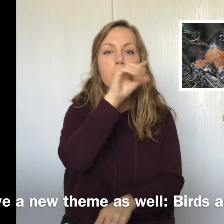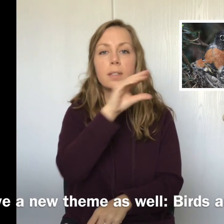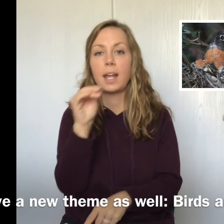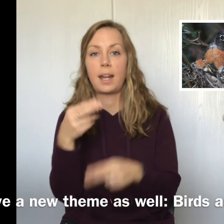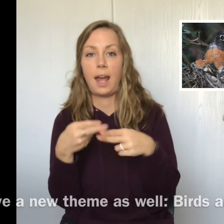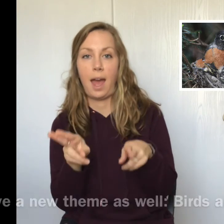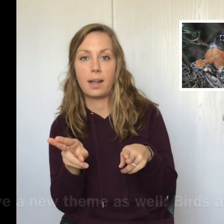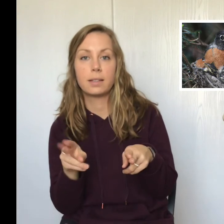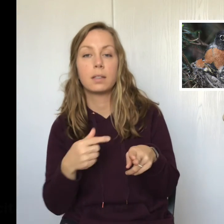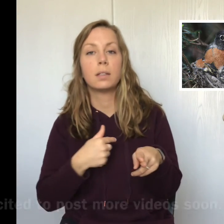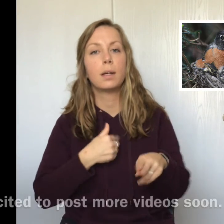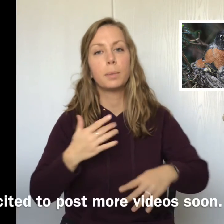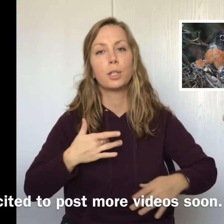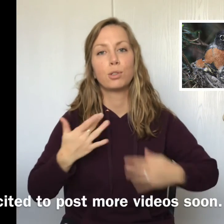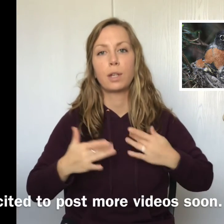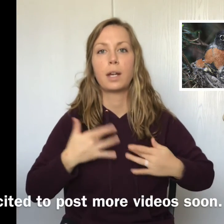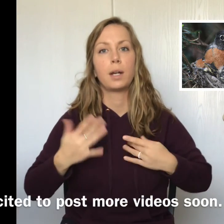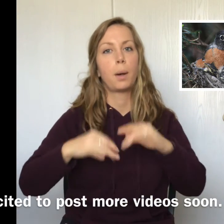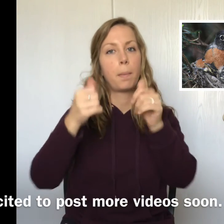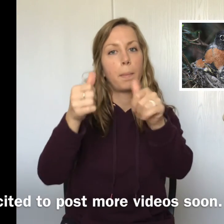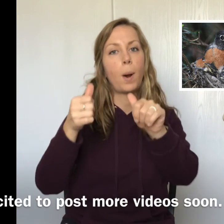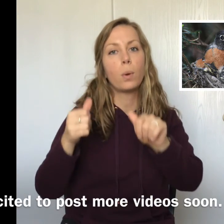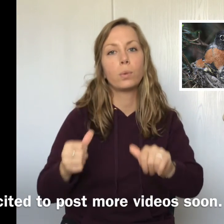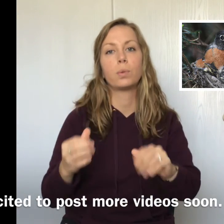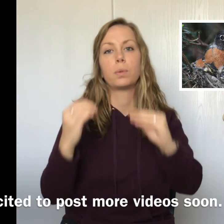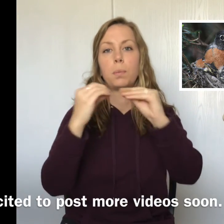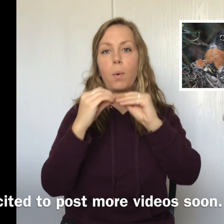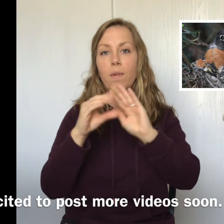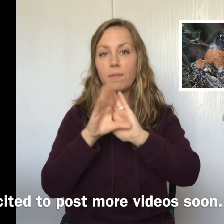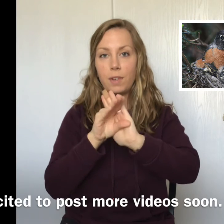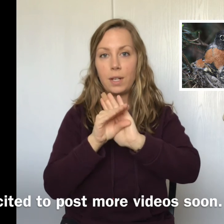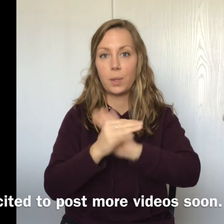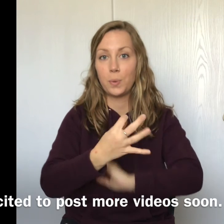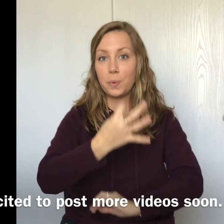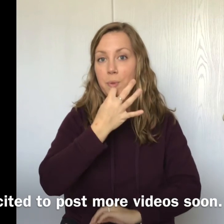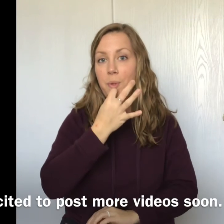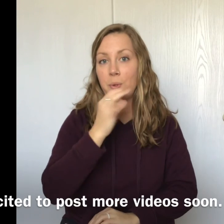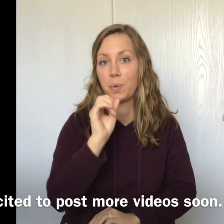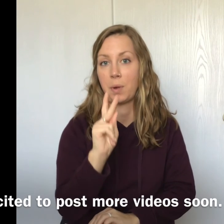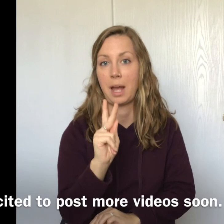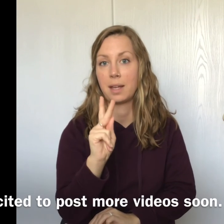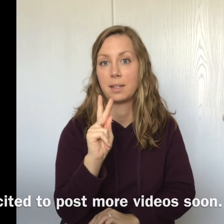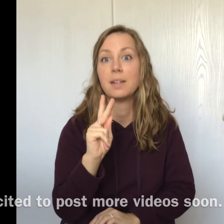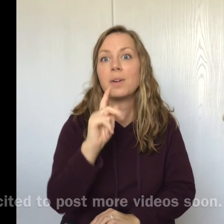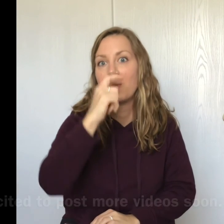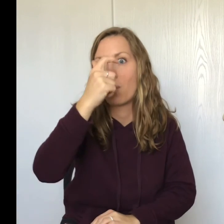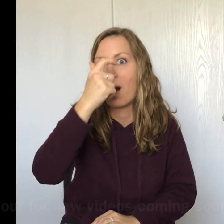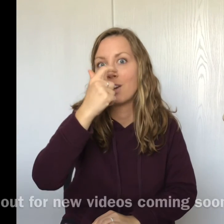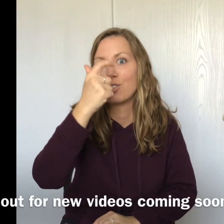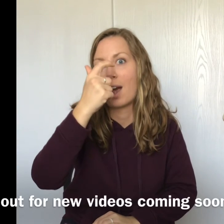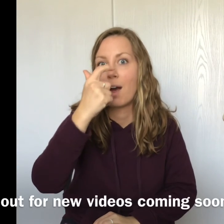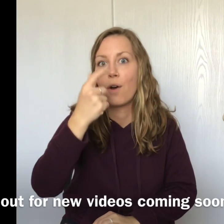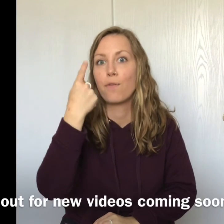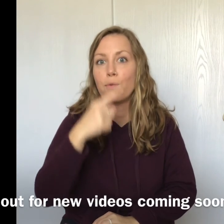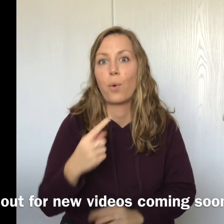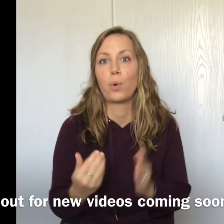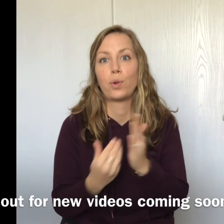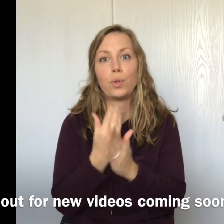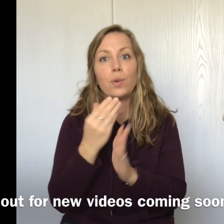Birds and eggs. I'm excited to post more videos soon. Okay? So you better watch out for new